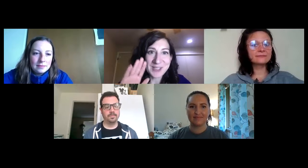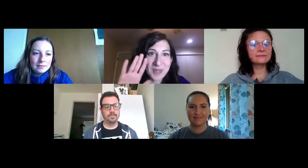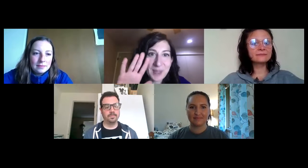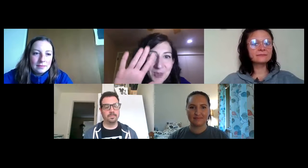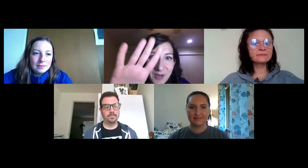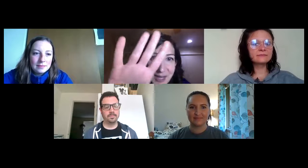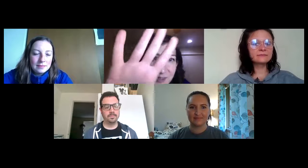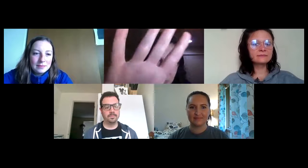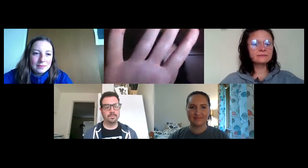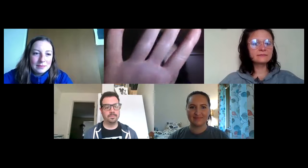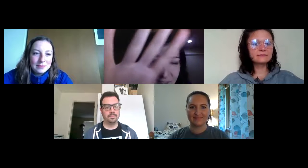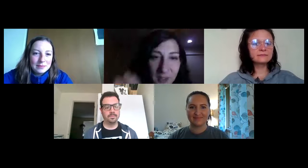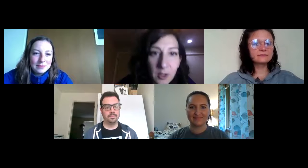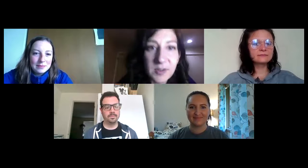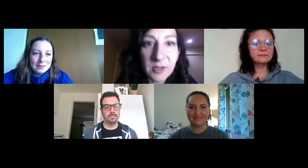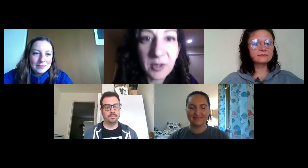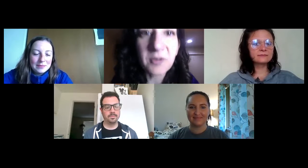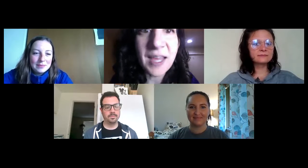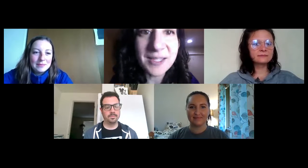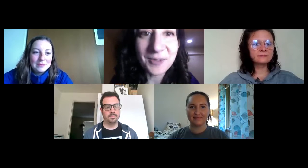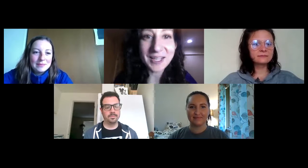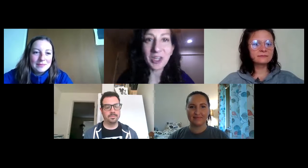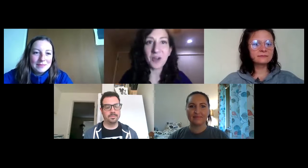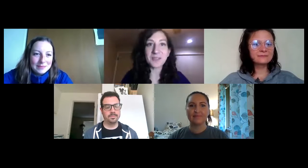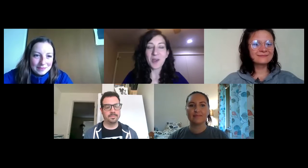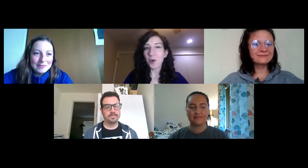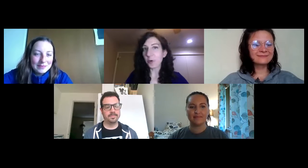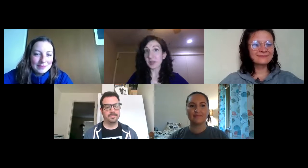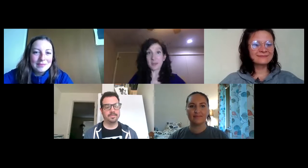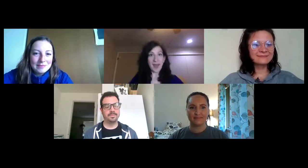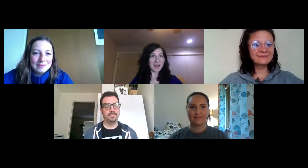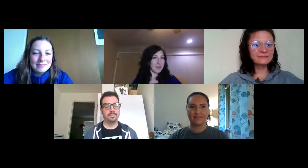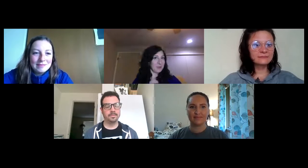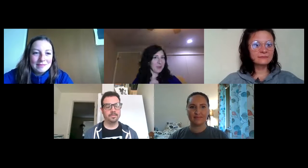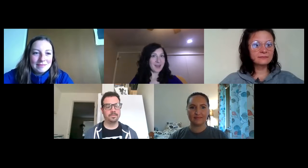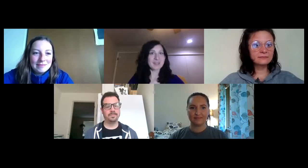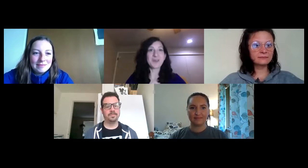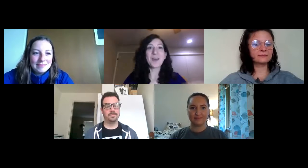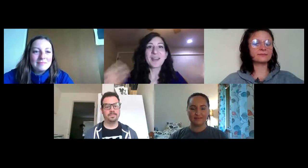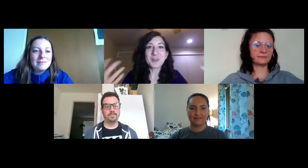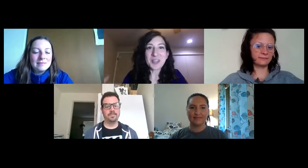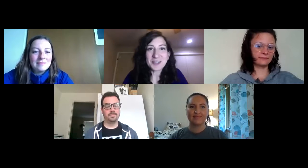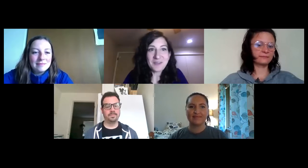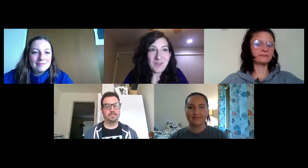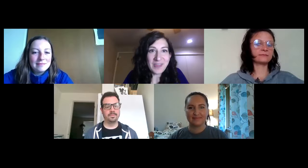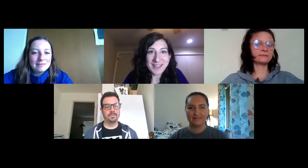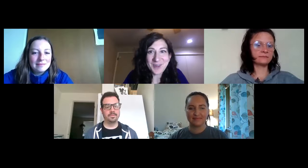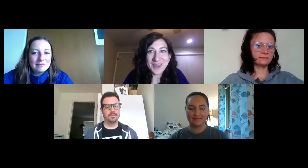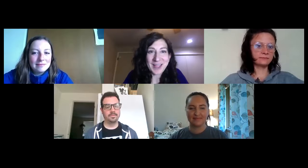Where they put their hand Up really close Or their face Really close Or they backed up a lot So there's also Some fun things You can think